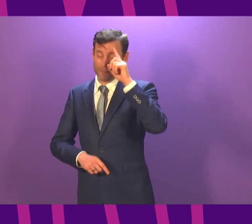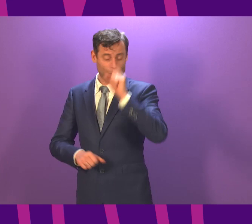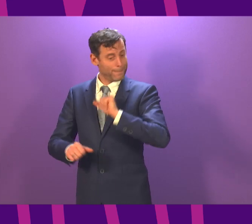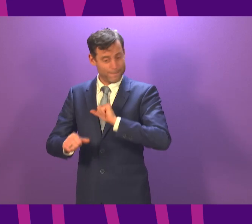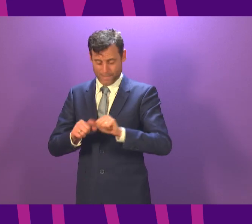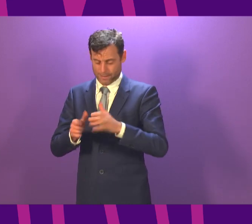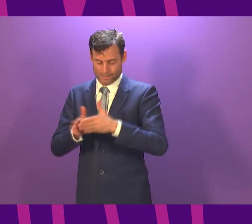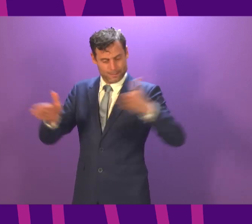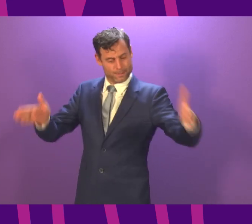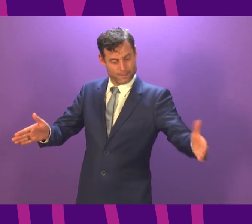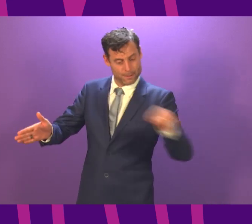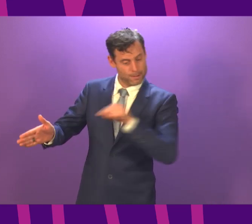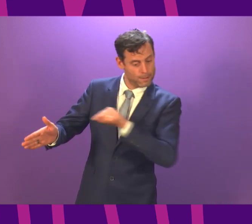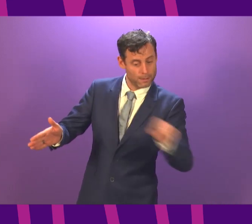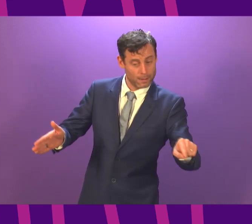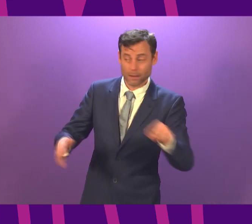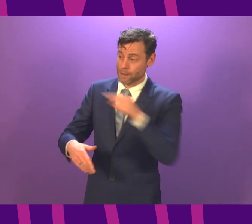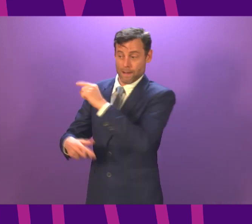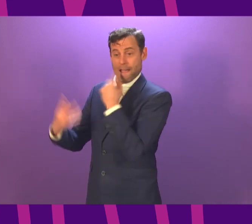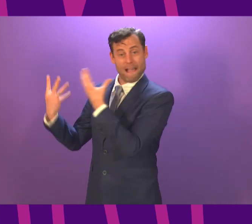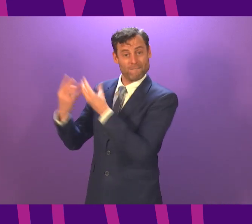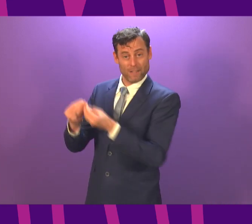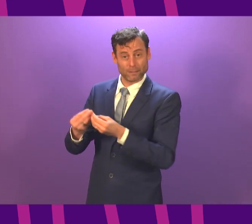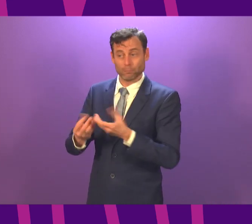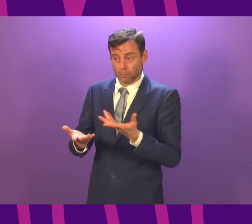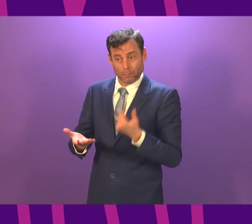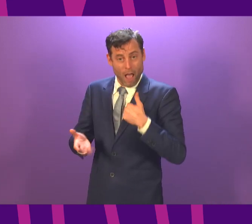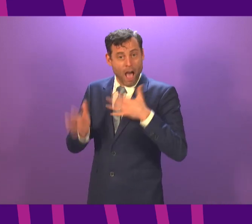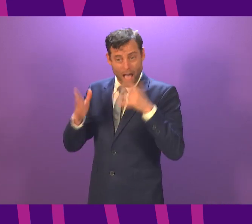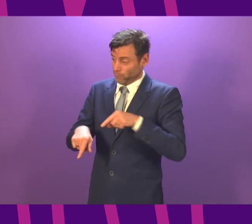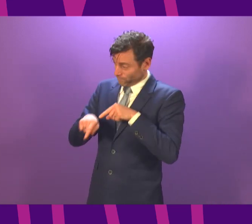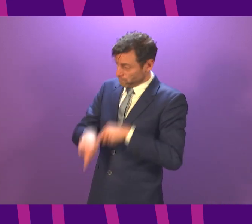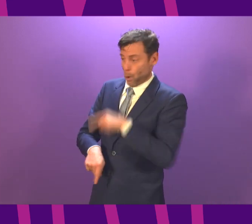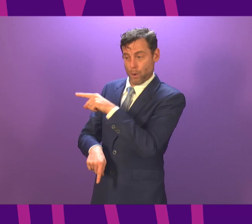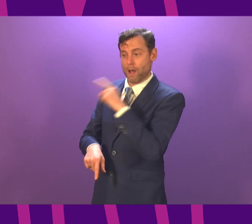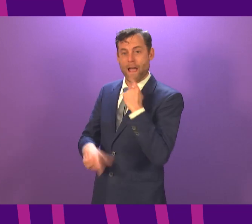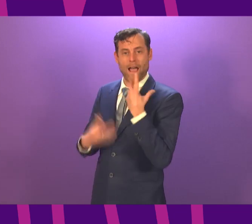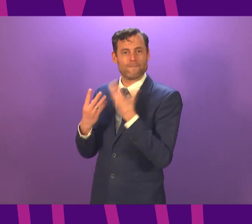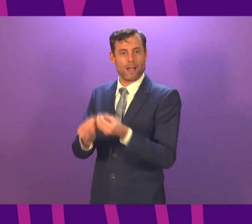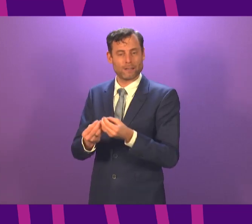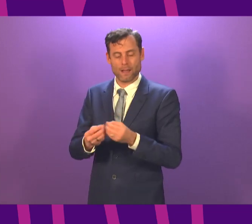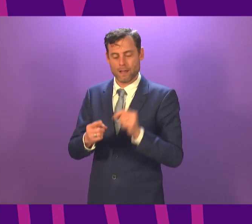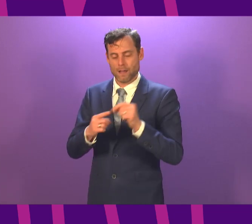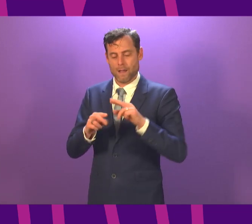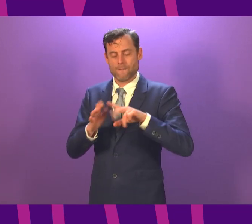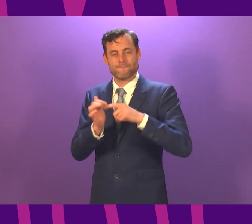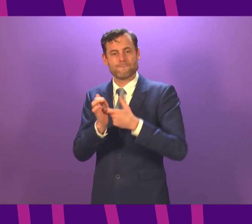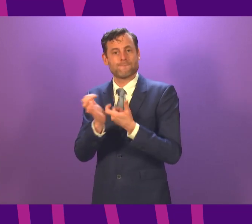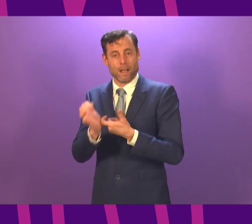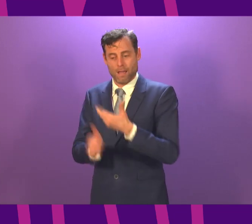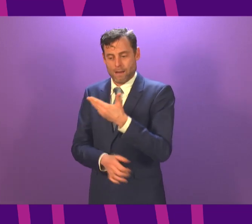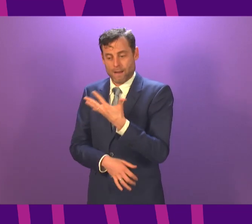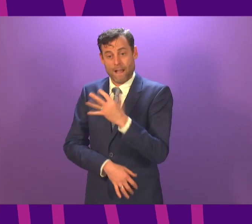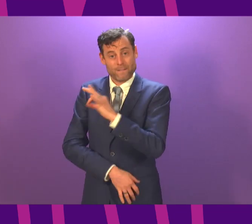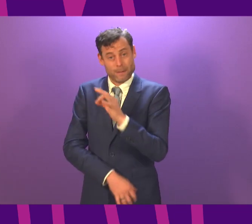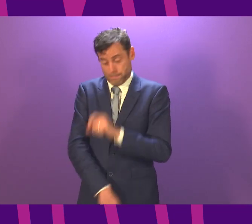short-term efficacy of the Pfizer vaccine is 90% and 70% from the AstraZeneca vaccine from